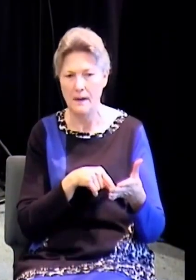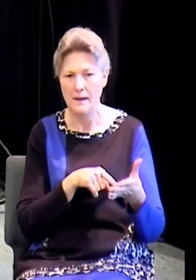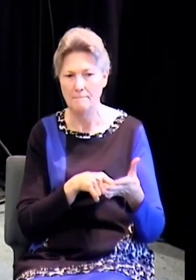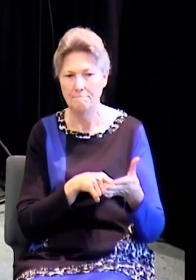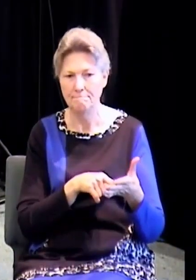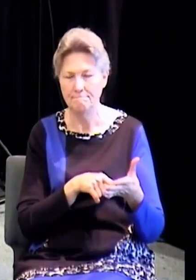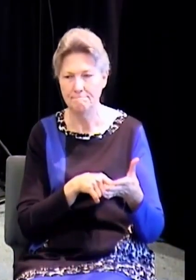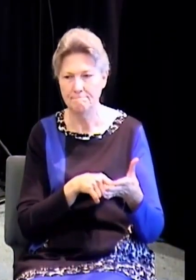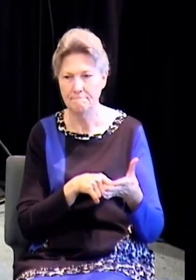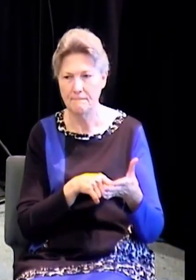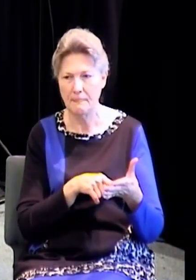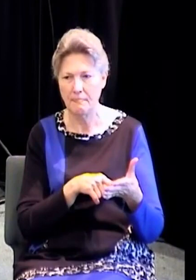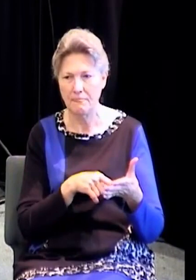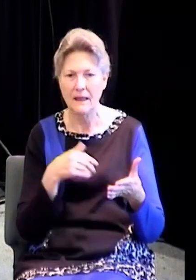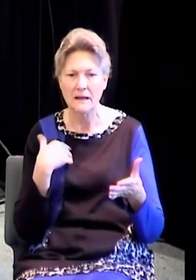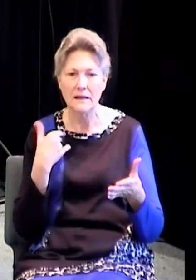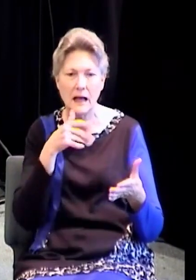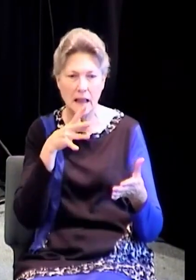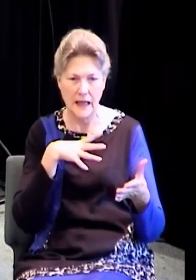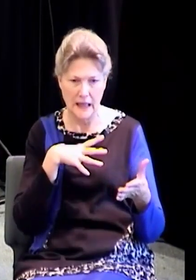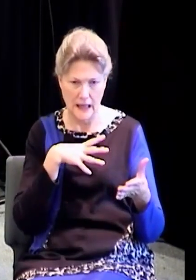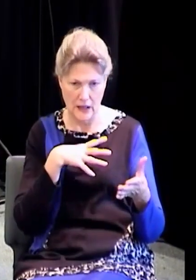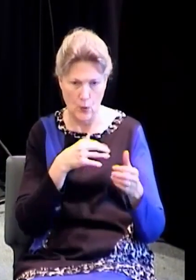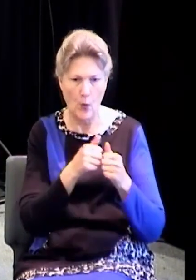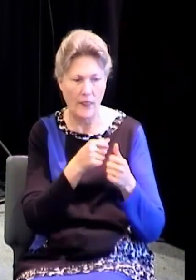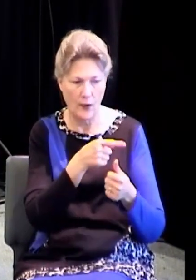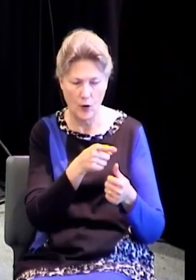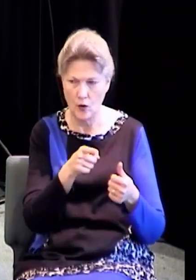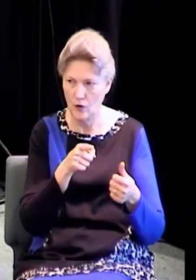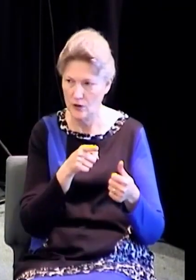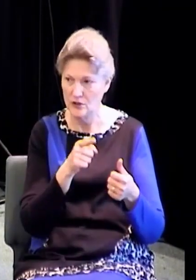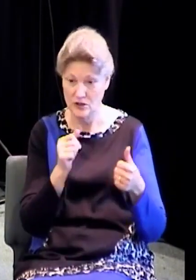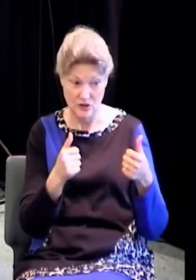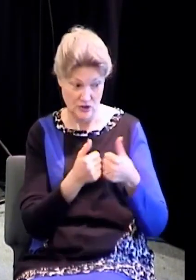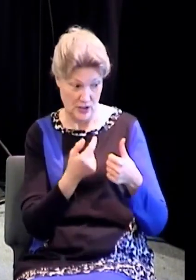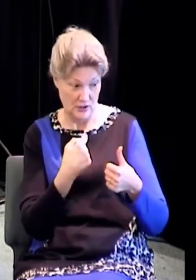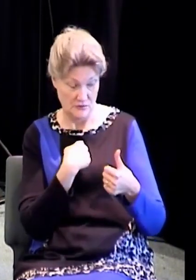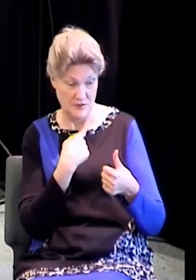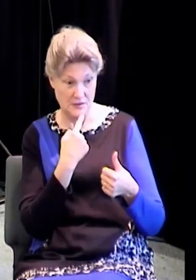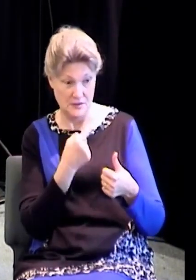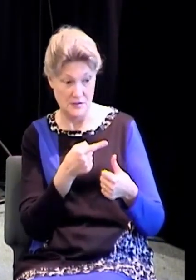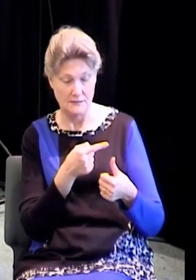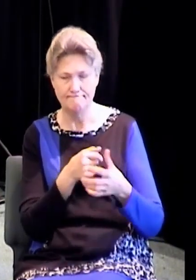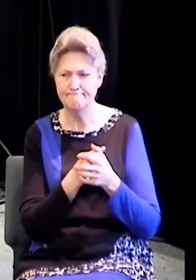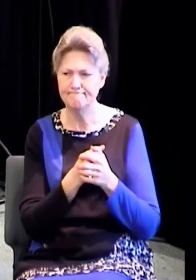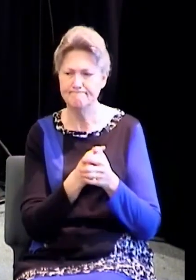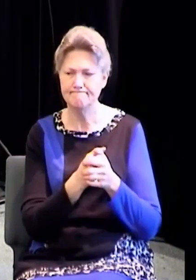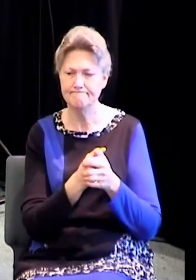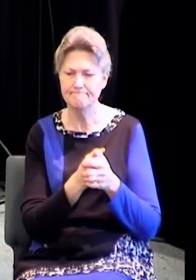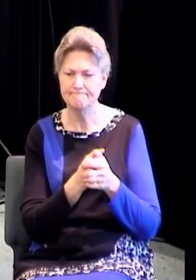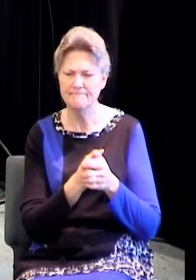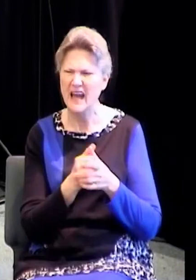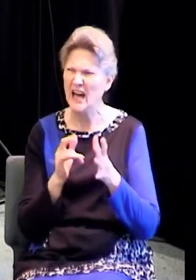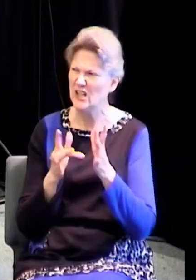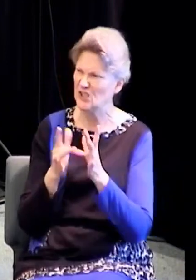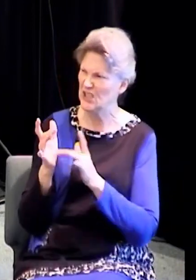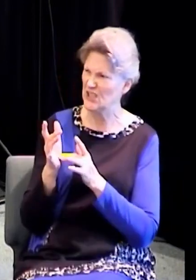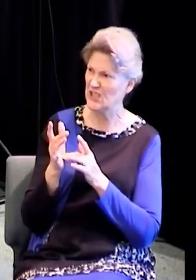young lady, Brittany, she challenged me. She said, she was saying, Jesus came to fill with the Holy Ghost.